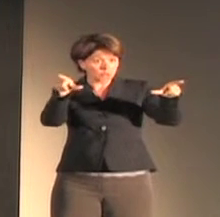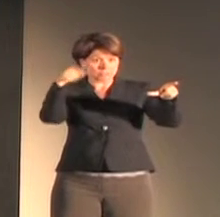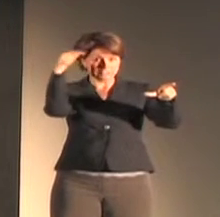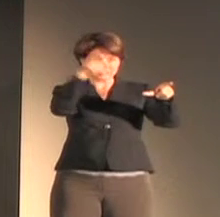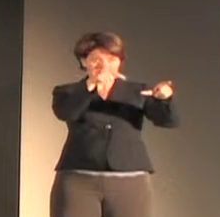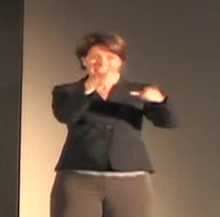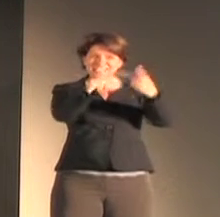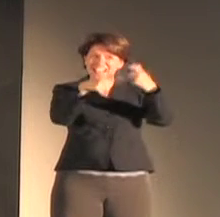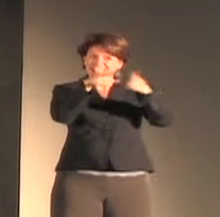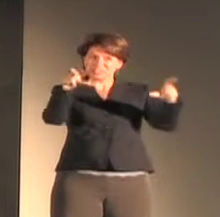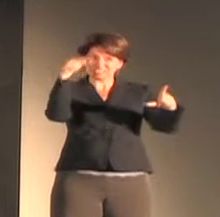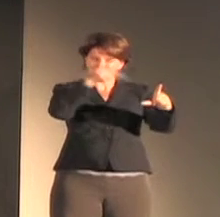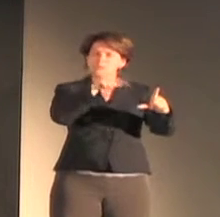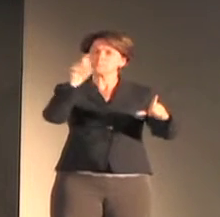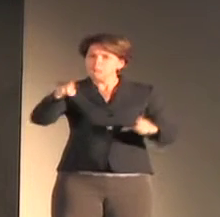communities from which these languages emerge.